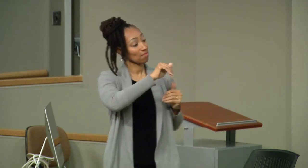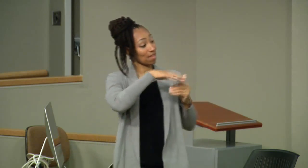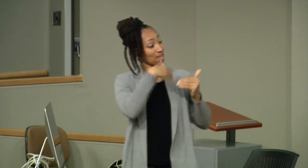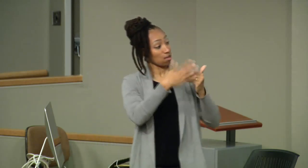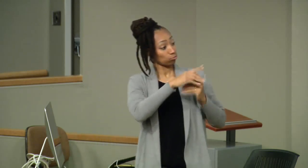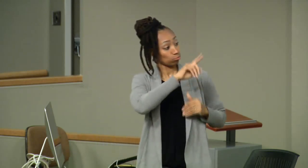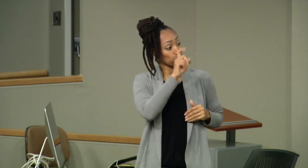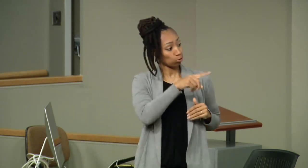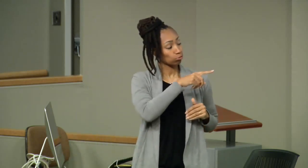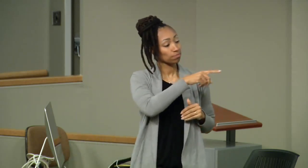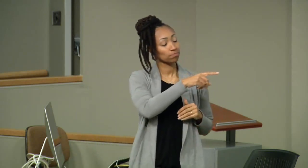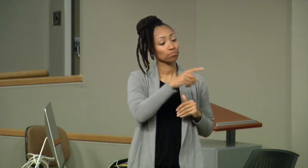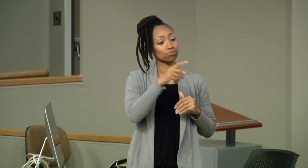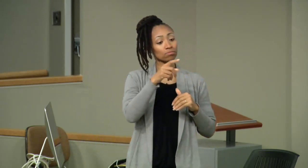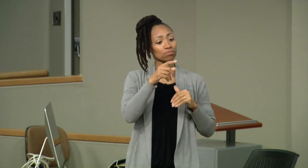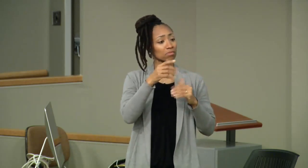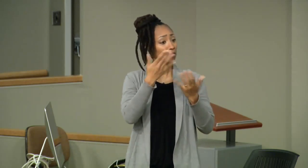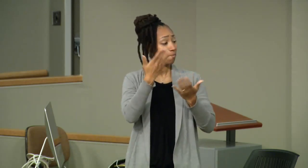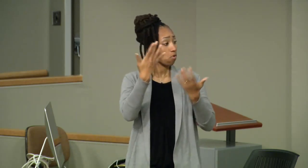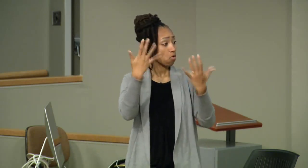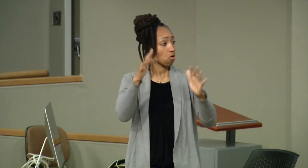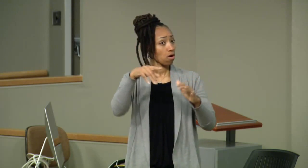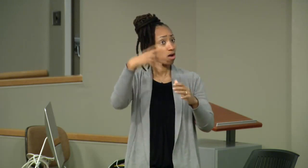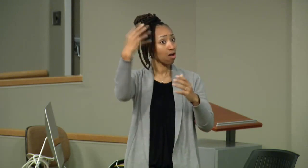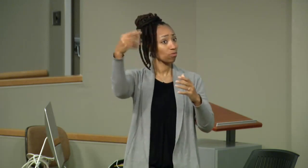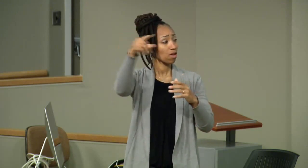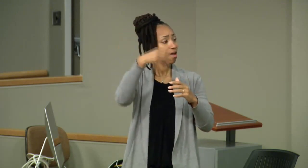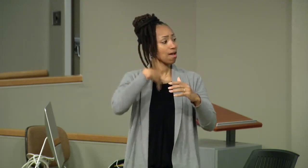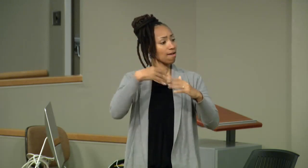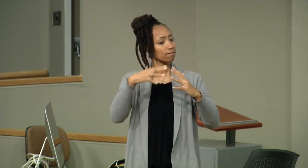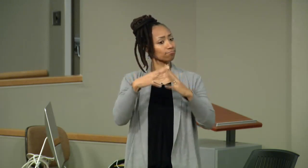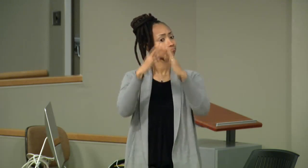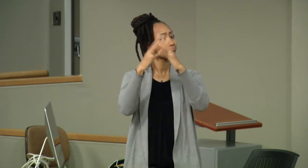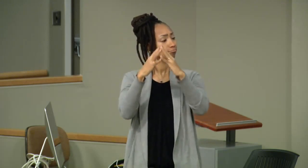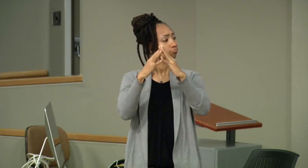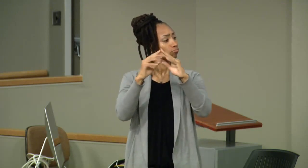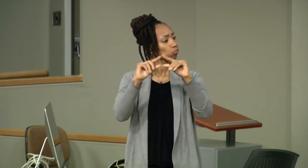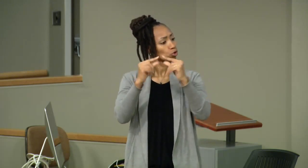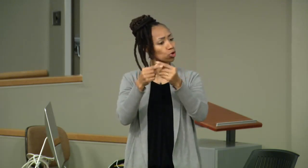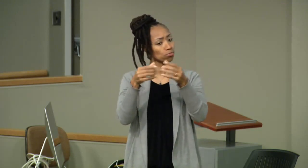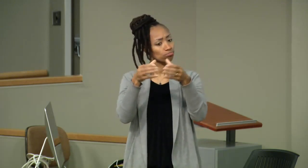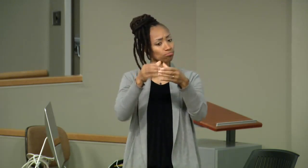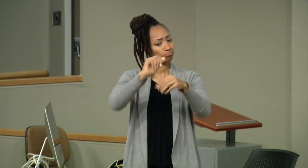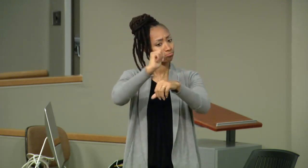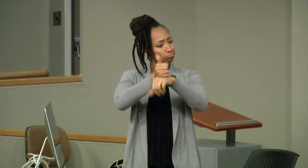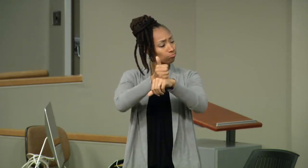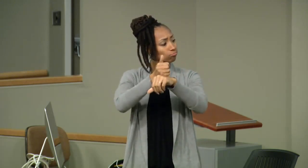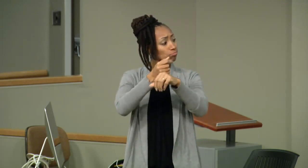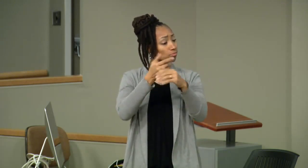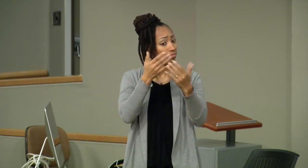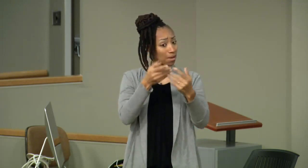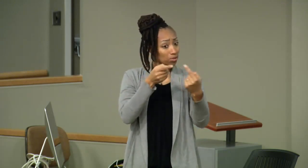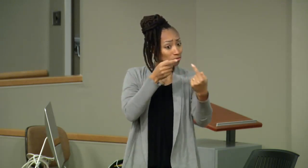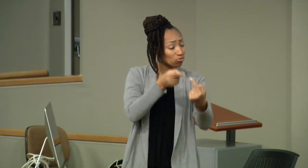and it can make all the difference in having a successful assignment. So now, if we go to our next question, if our